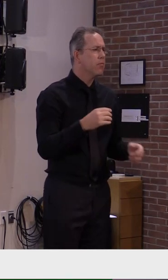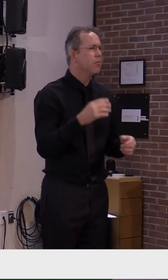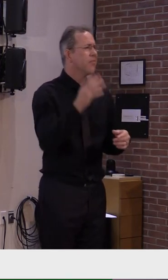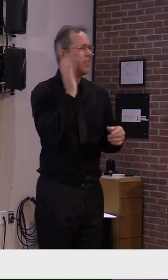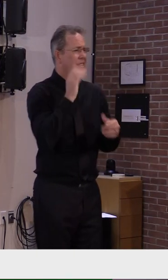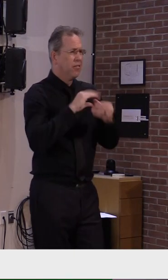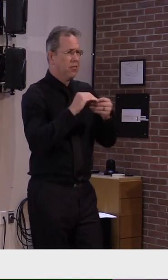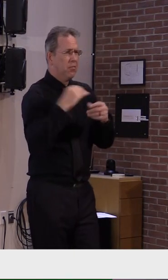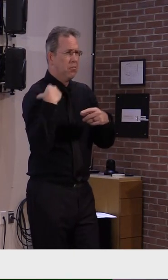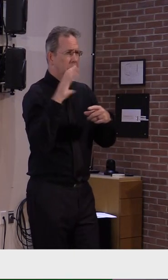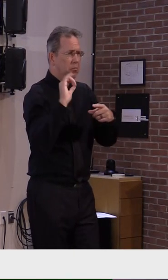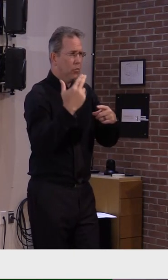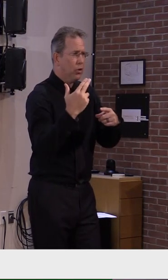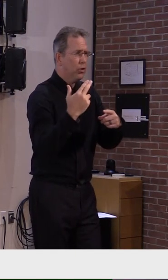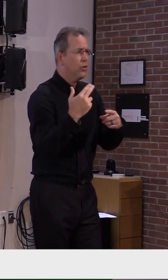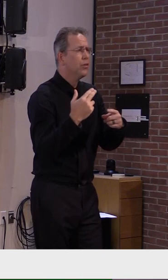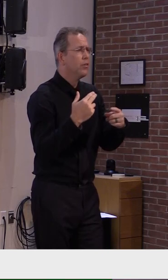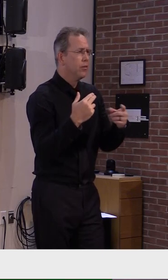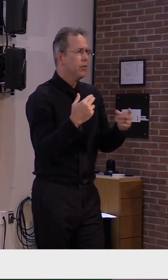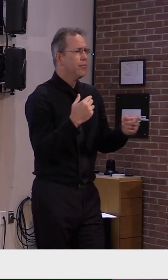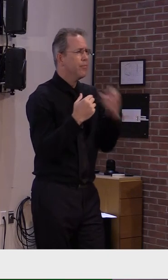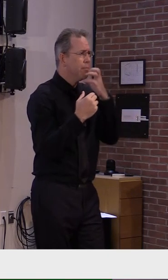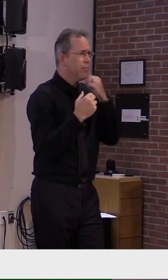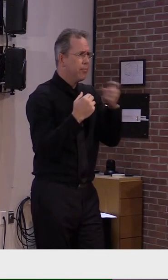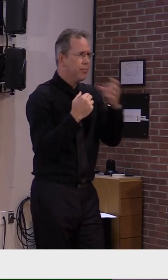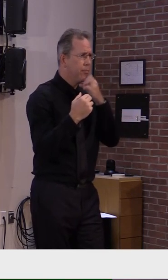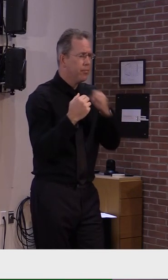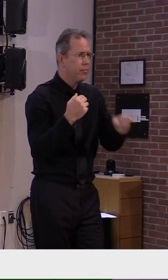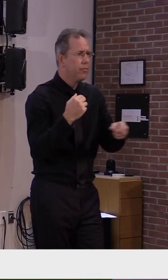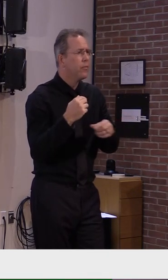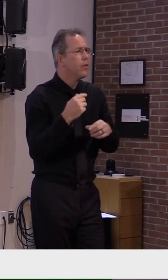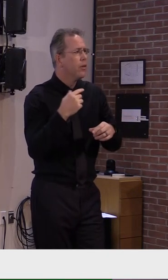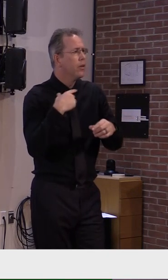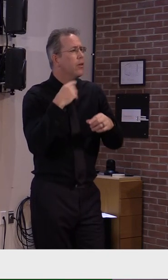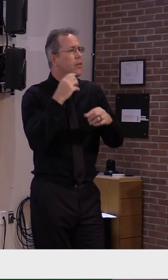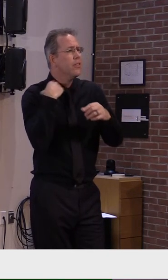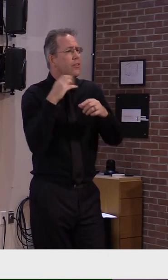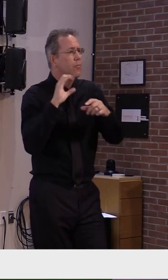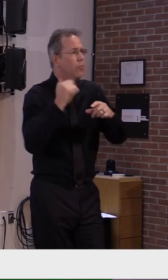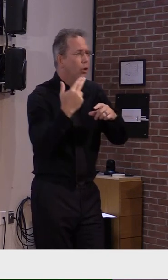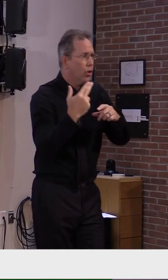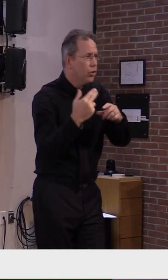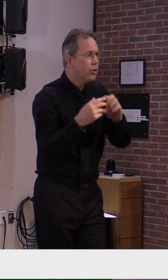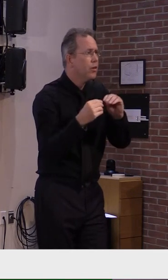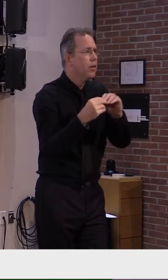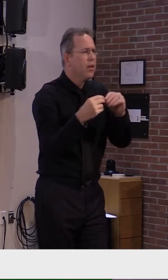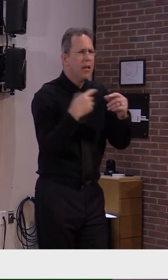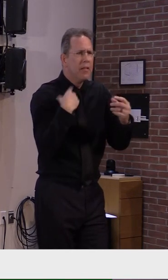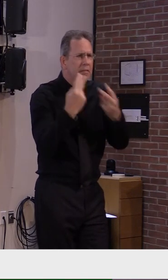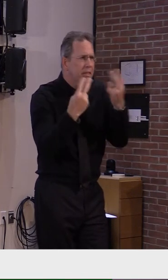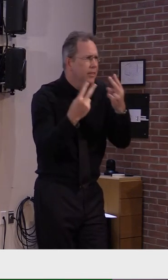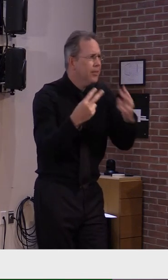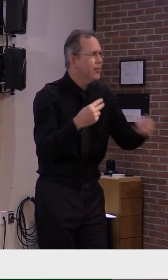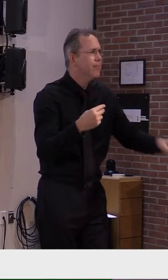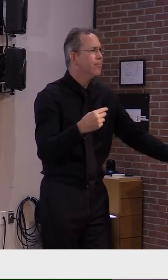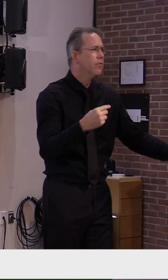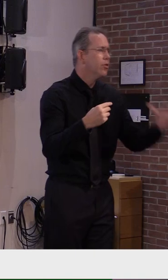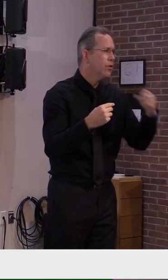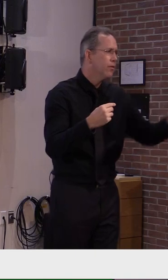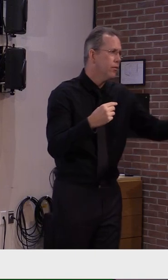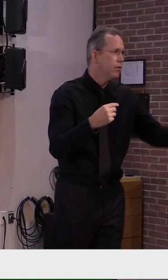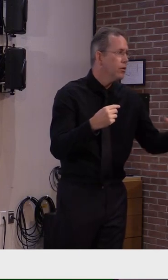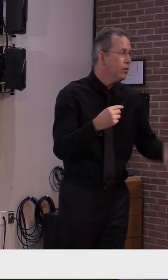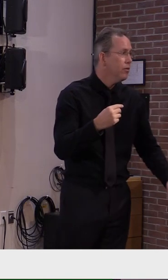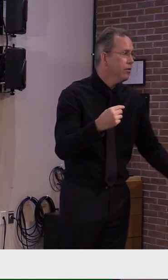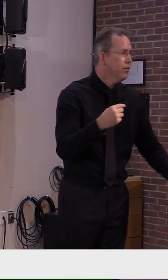we restricted visitations at hospitals. In August, we relaxed those restrictions